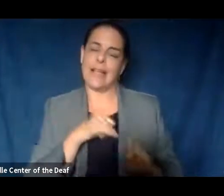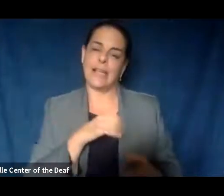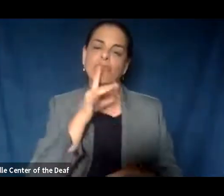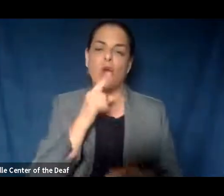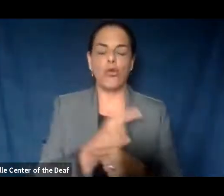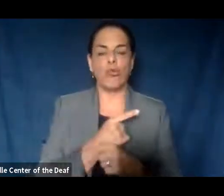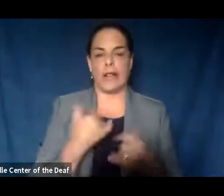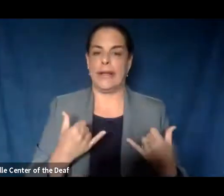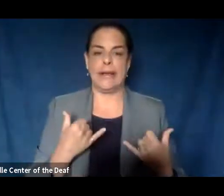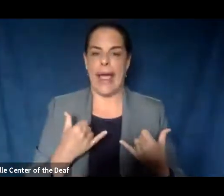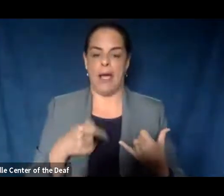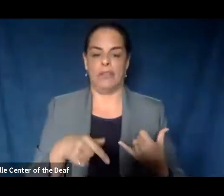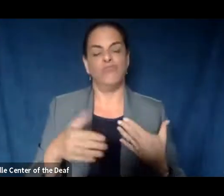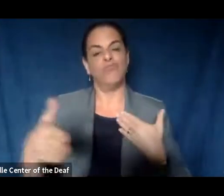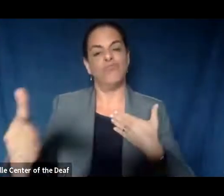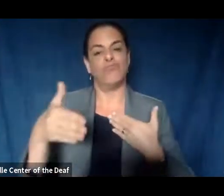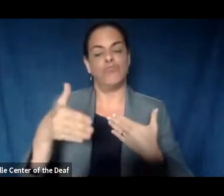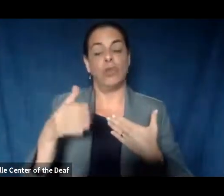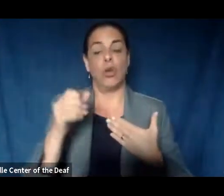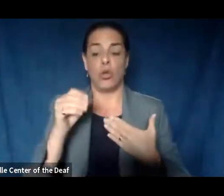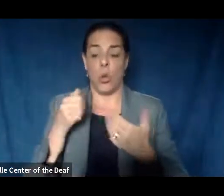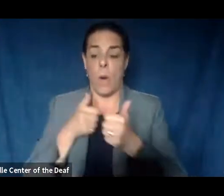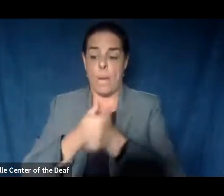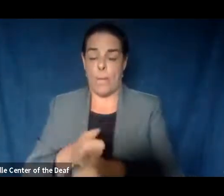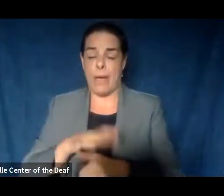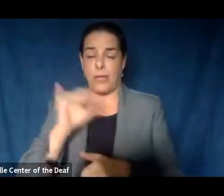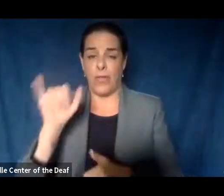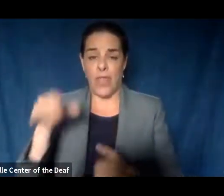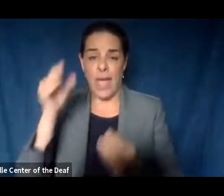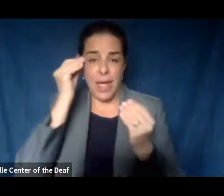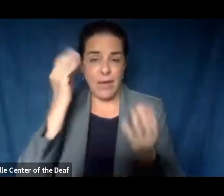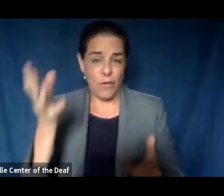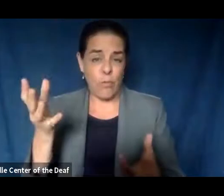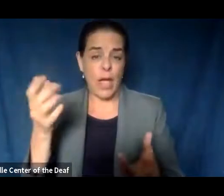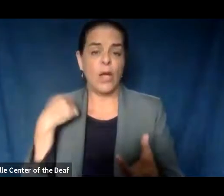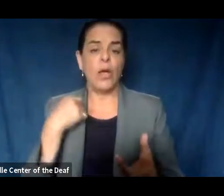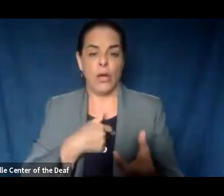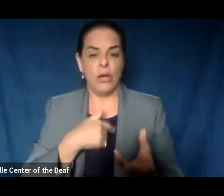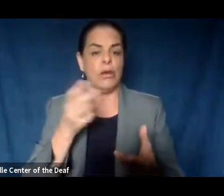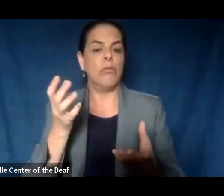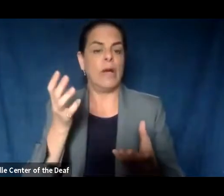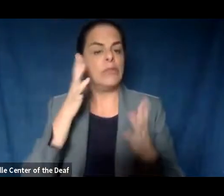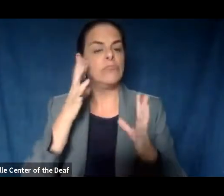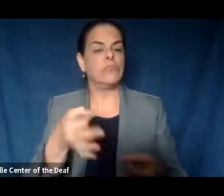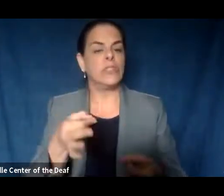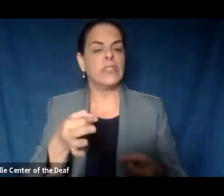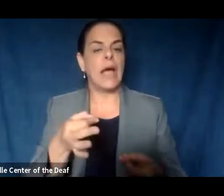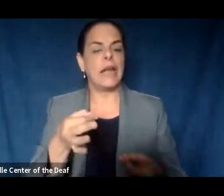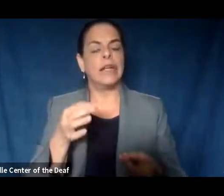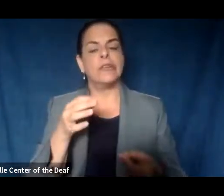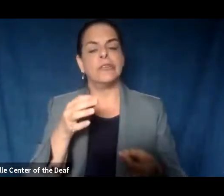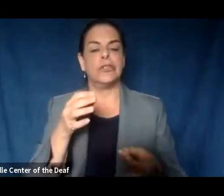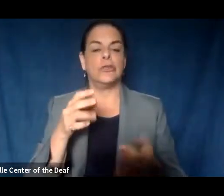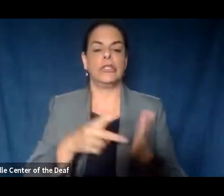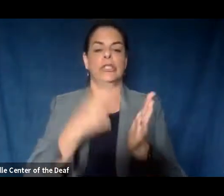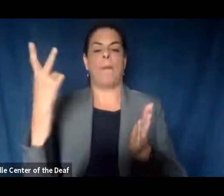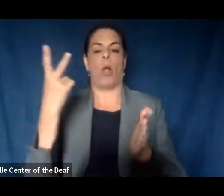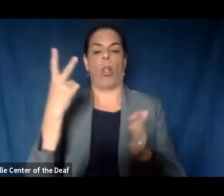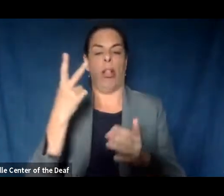So based on that evidence, based on that data, we made that decision to double that distance,